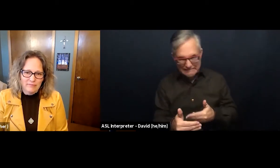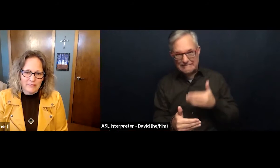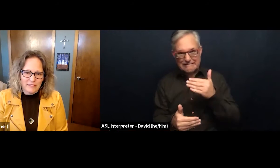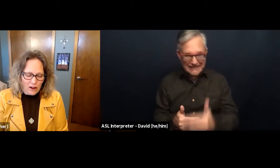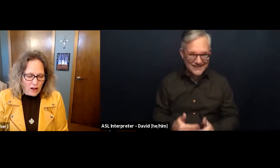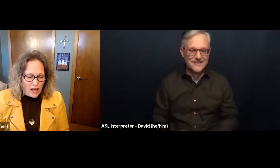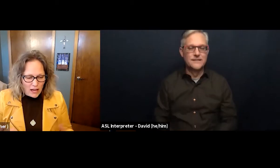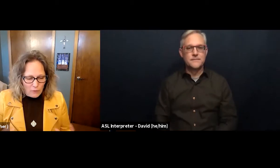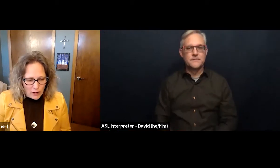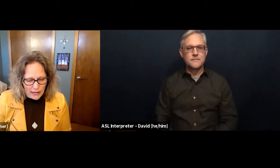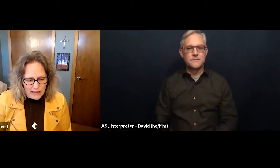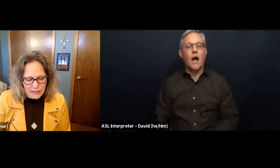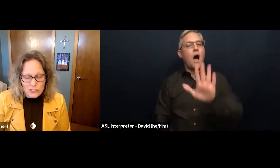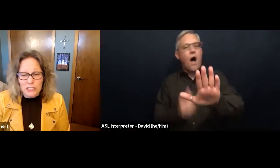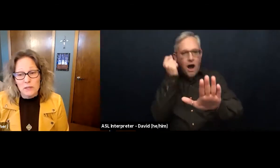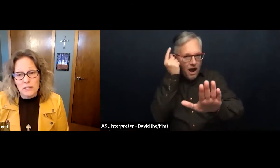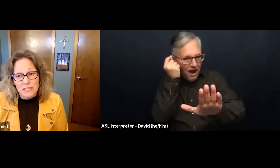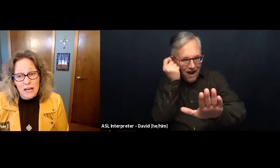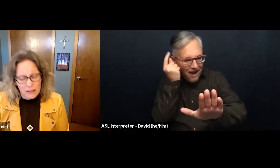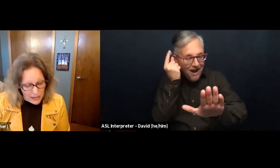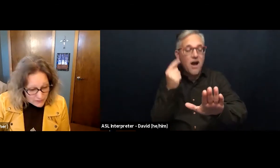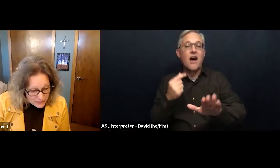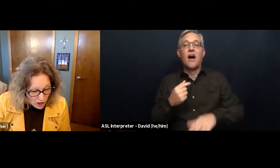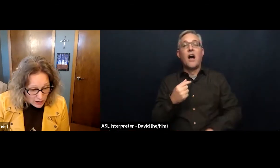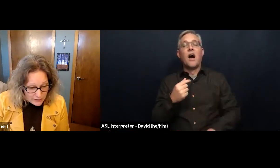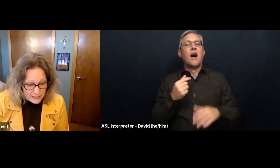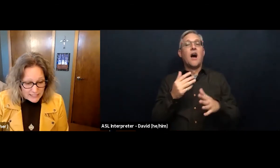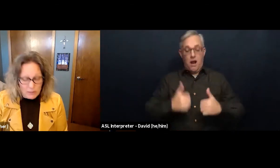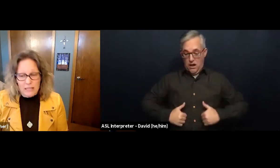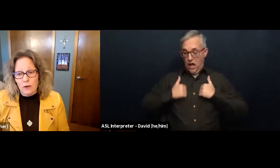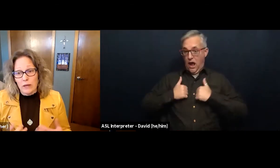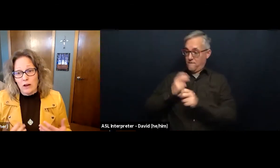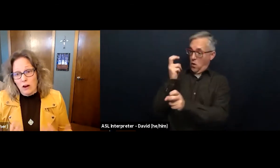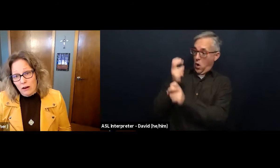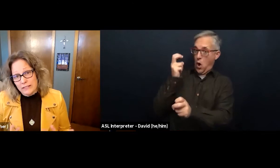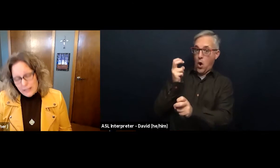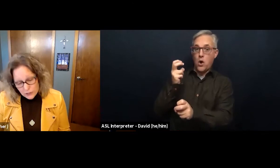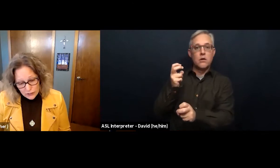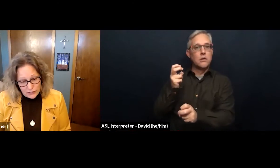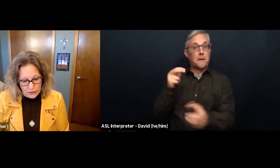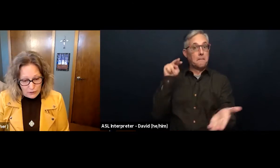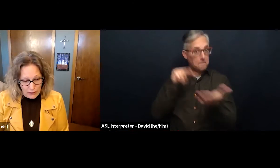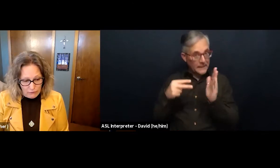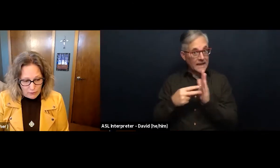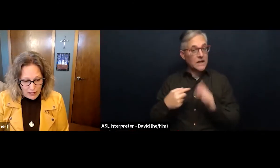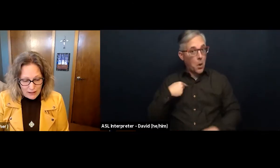now, I want to add that just because life is hard doesn't mean that we are intentionally turning away from God.